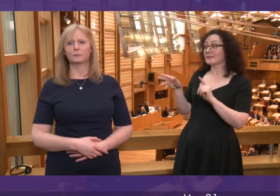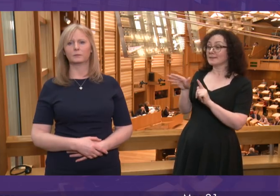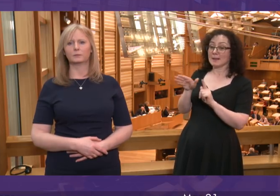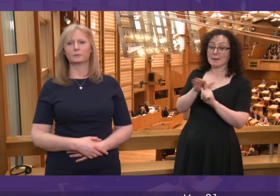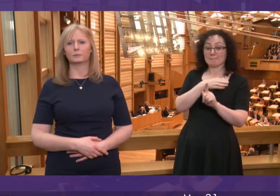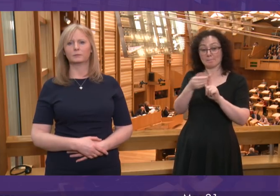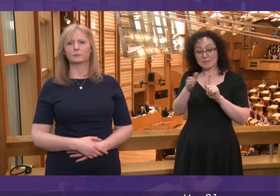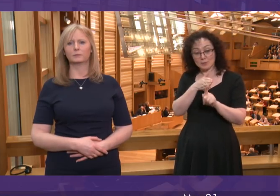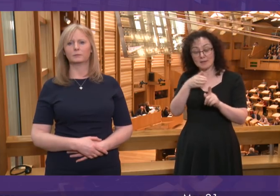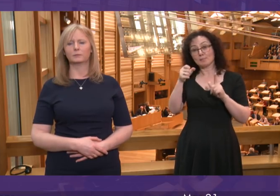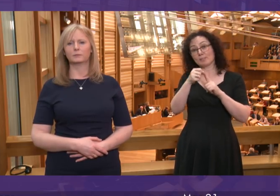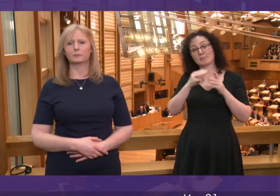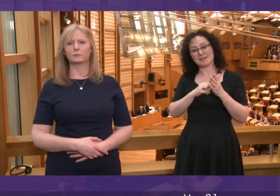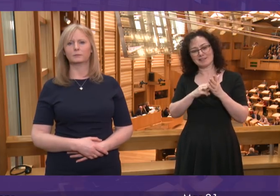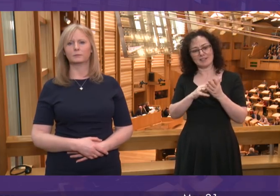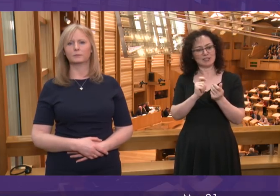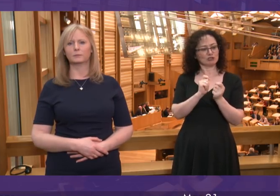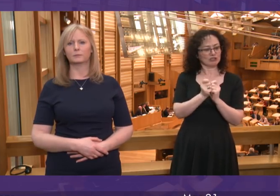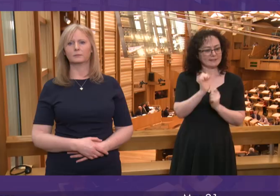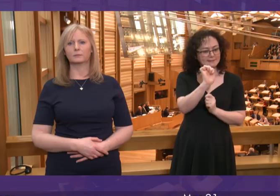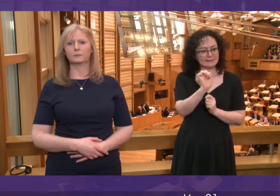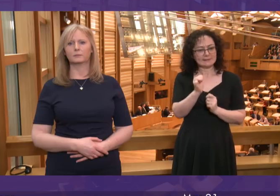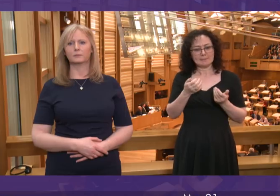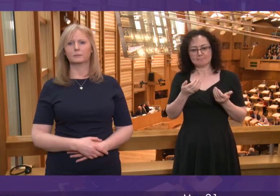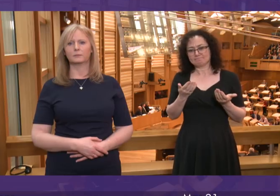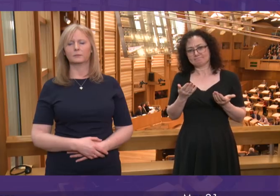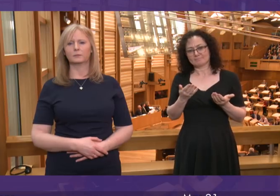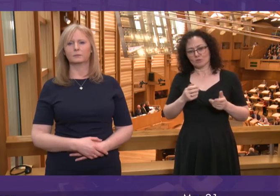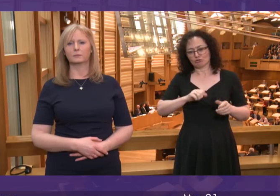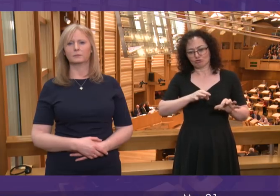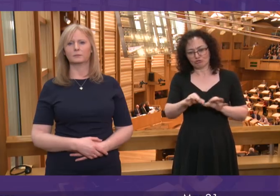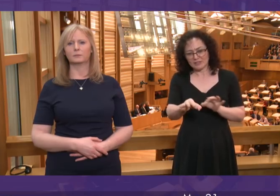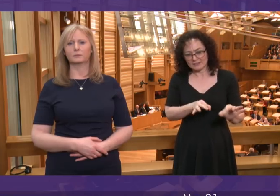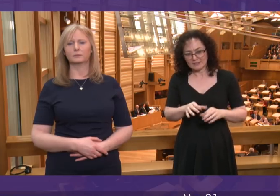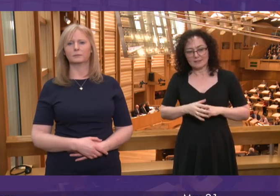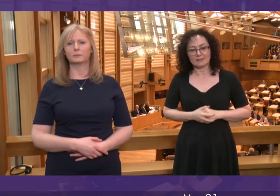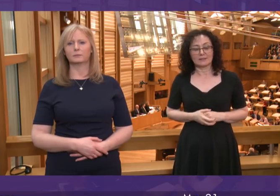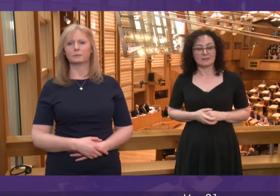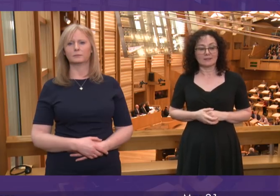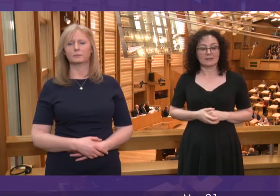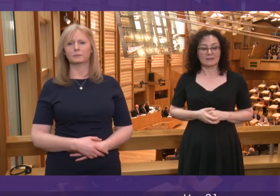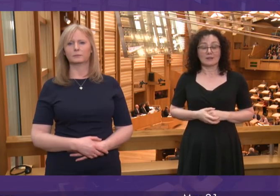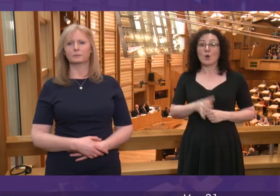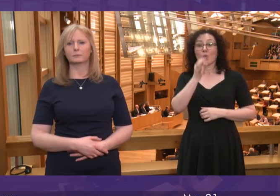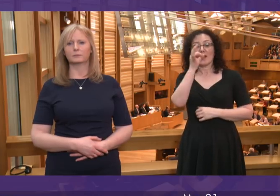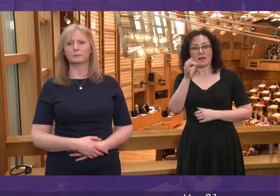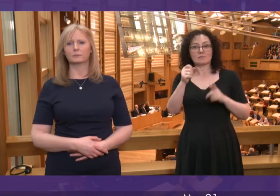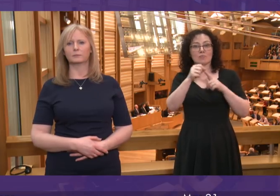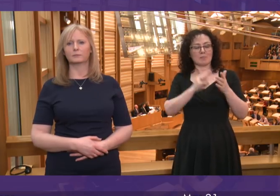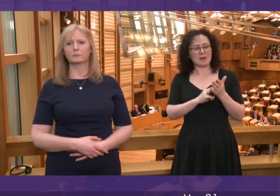course. We have called for the narrow 2016 result and Scotland's remain vote to be respected.